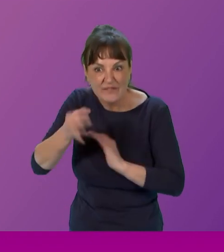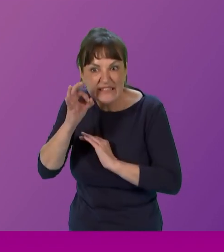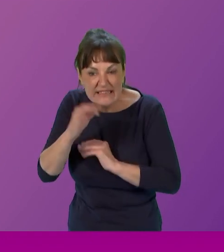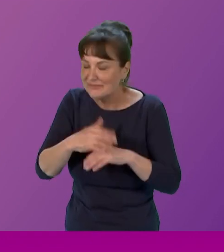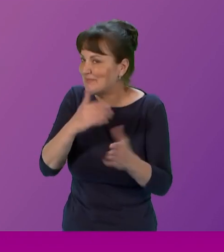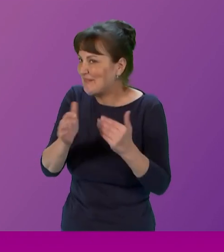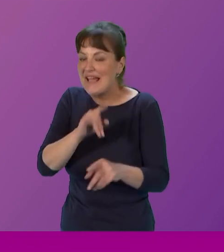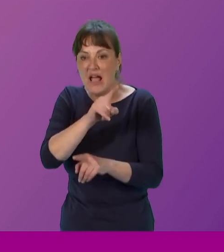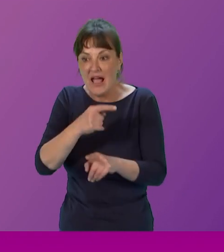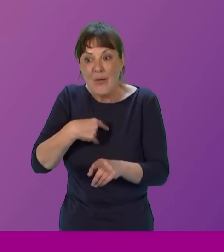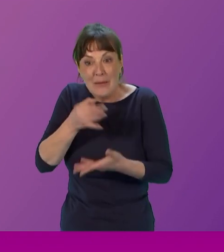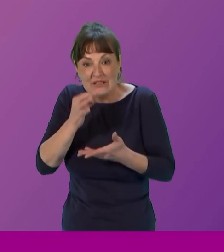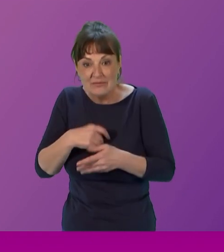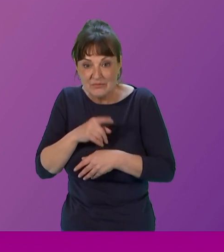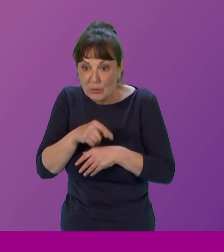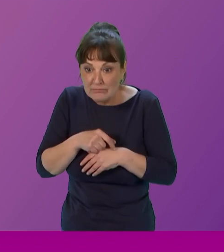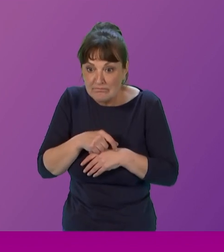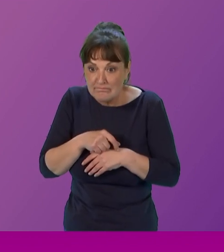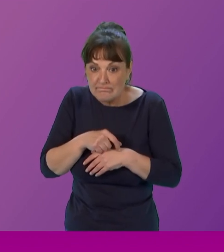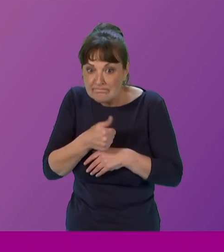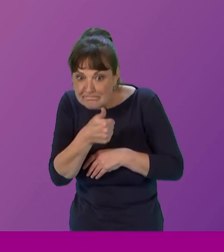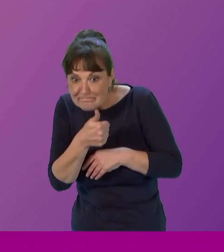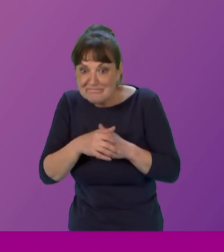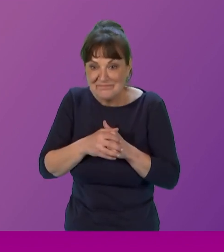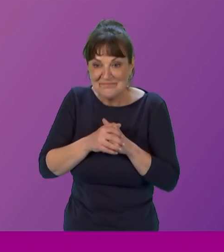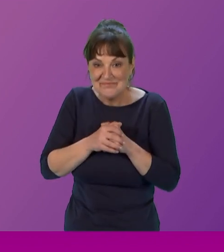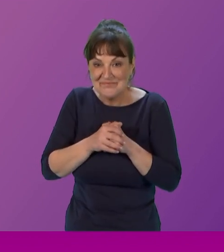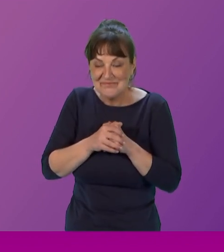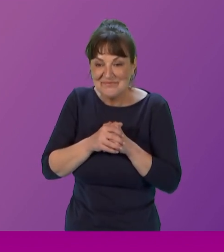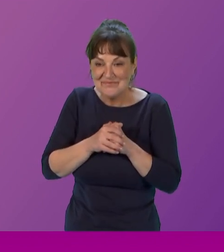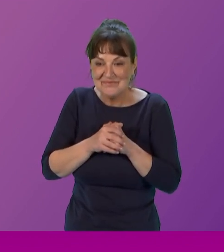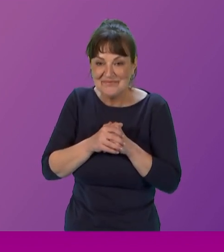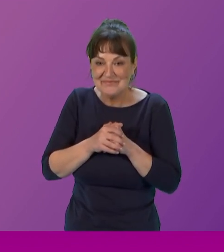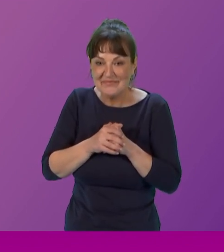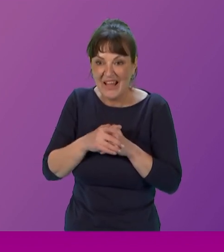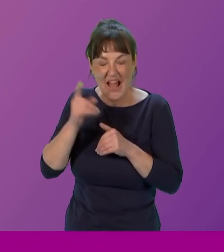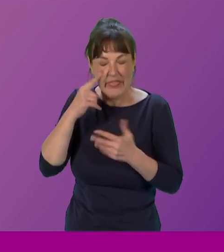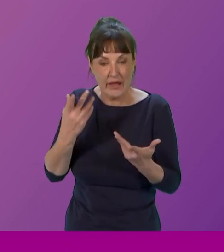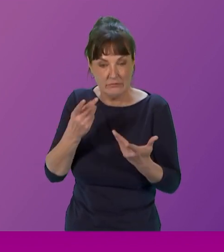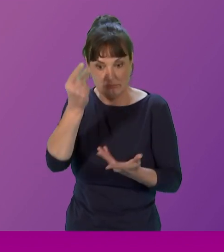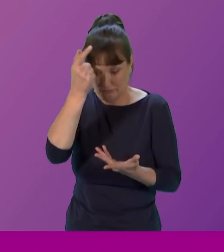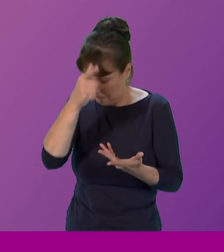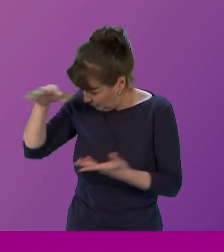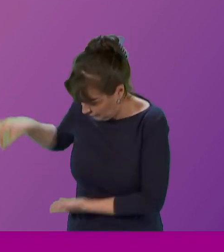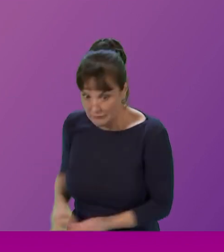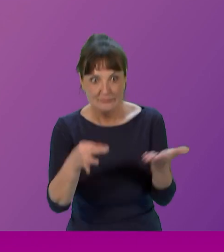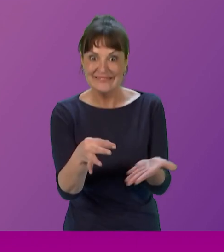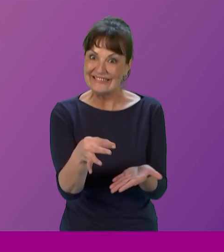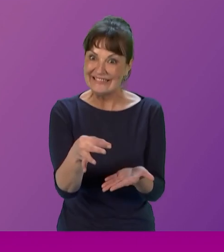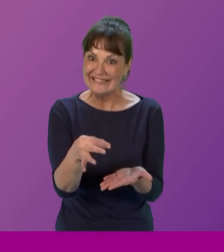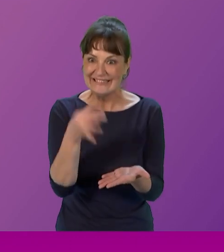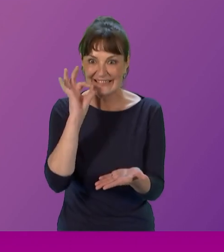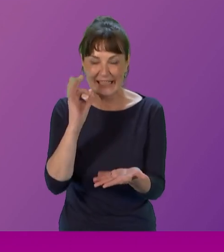and produced a cup of tea. I thought, how, where did that come from? They must have some tube or something.